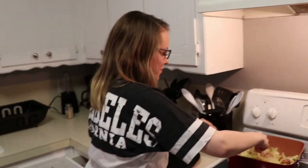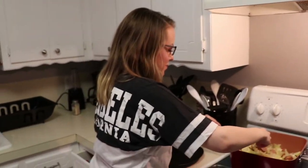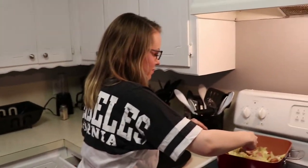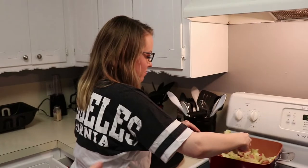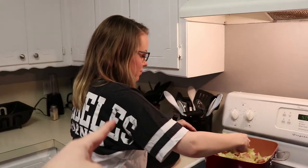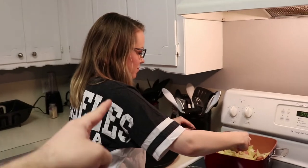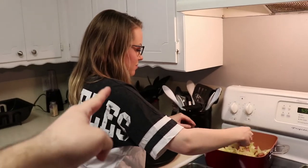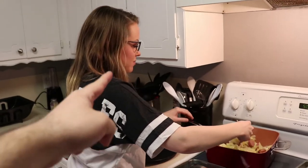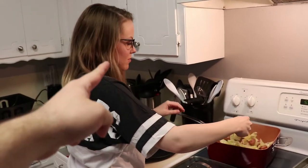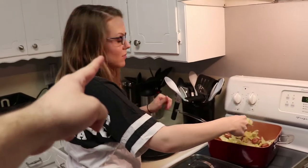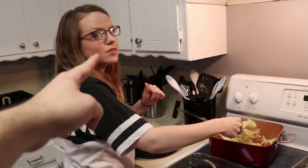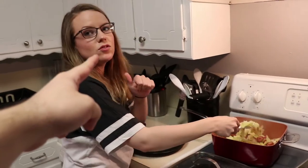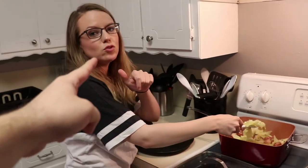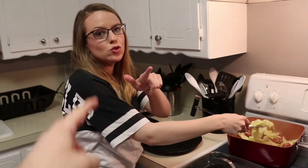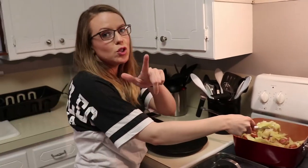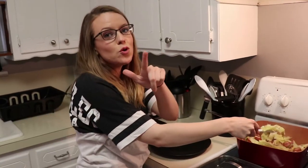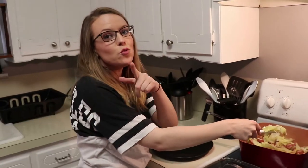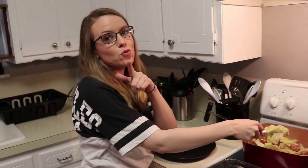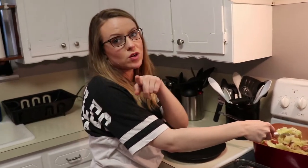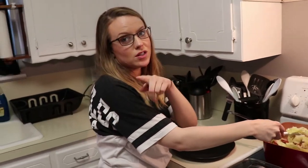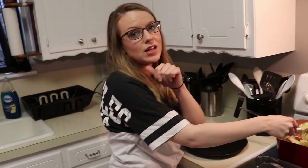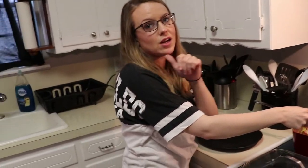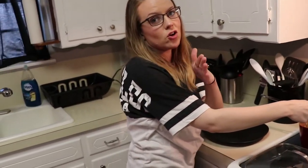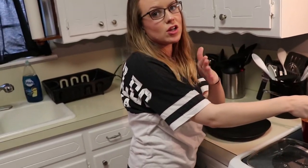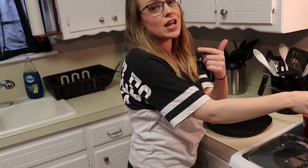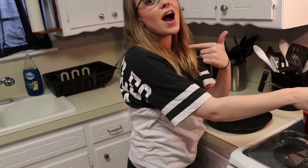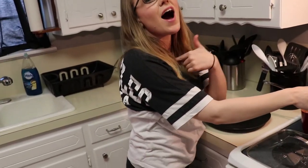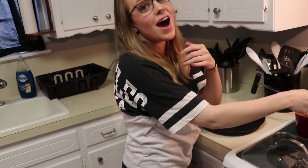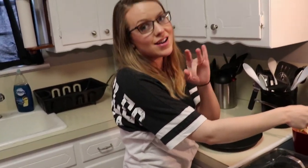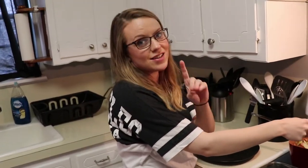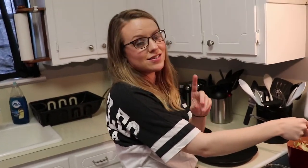you you didn't cook it i did